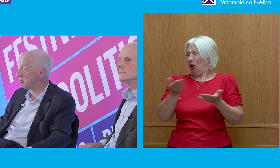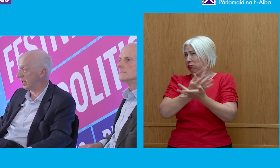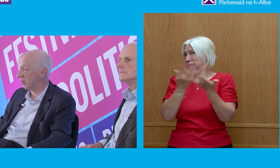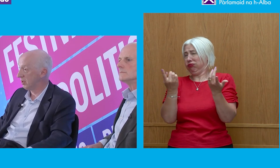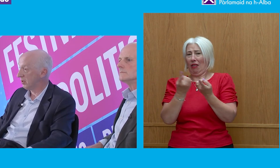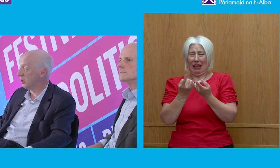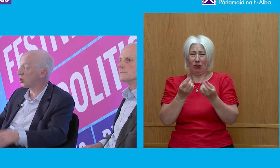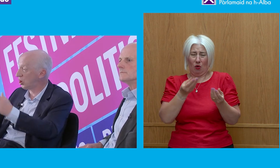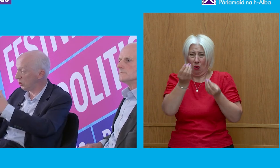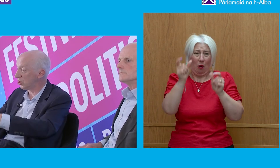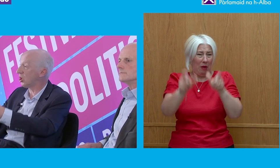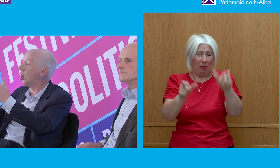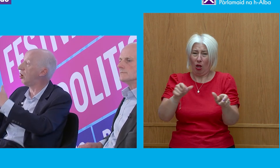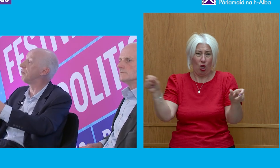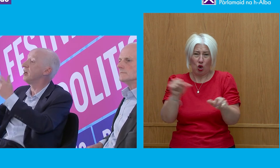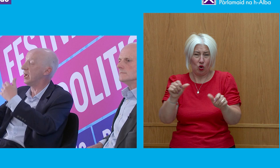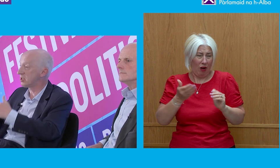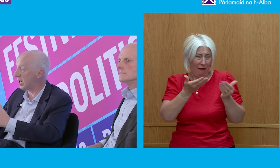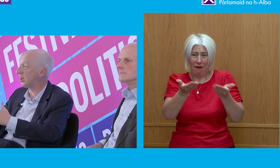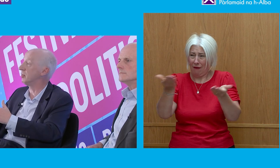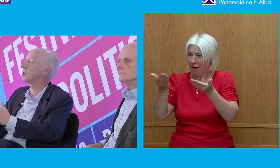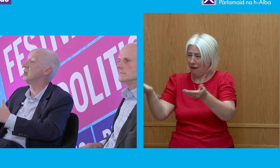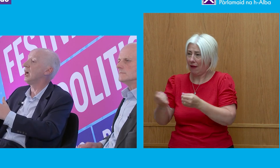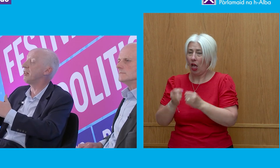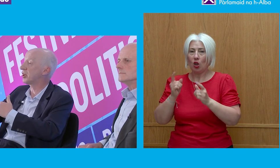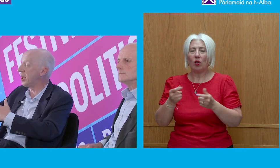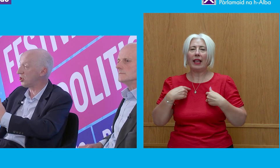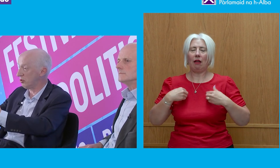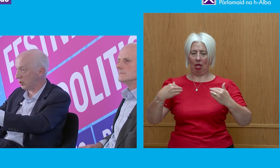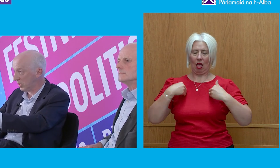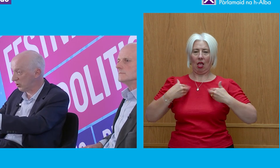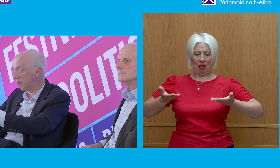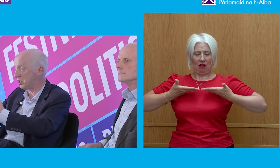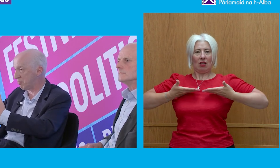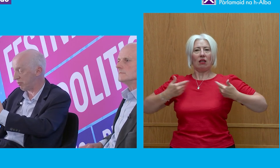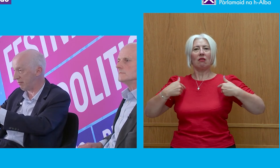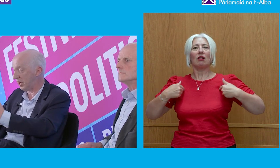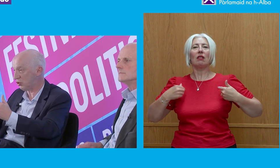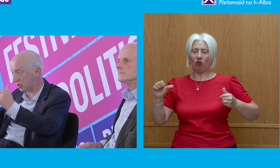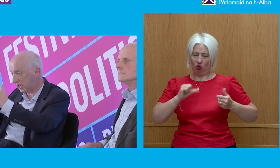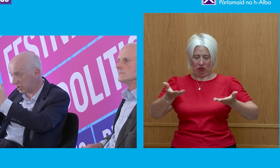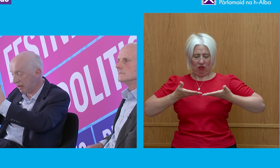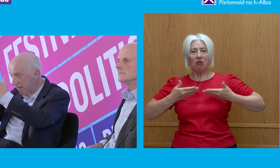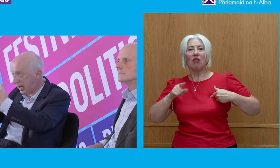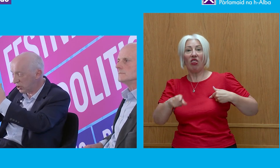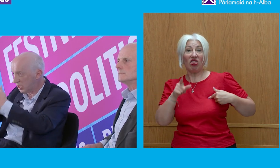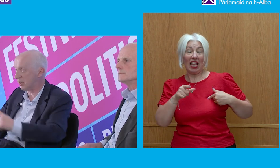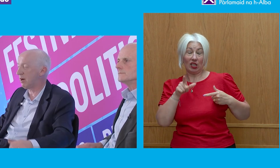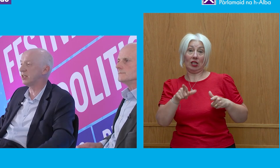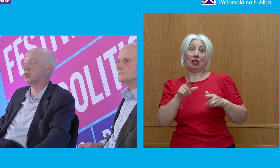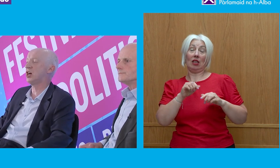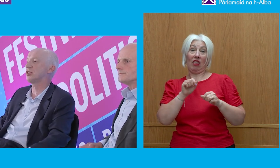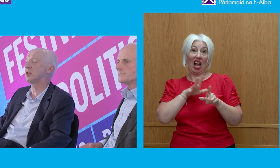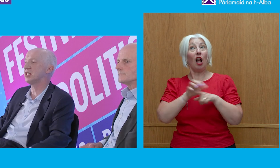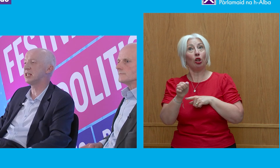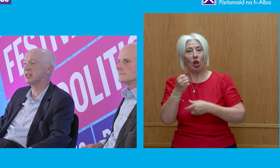shocked me, that the culture of entitlement and the connection between government and private interests had actually penetrated